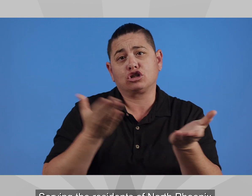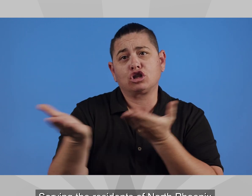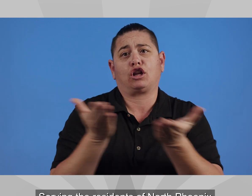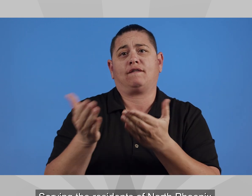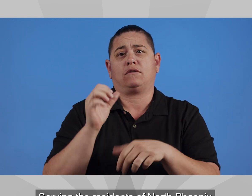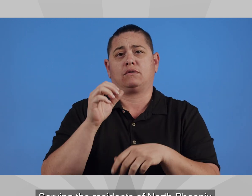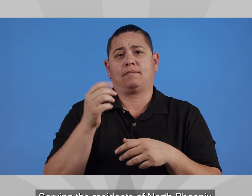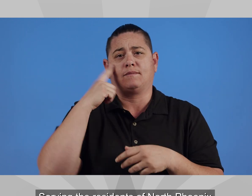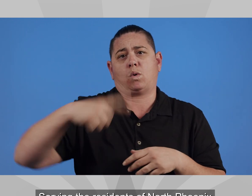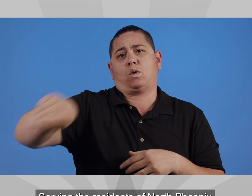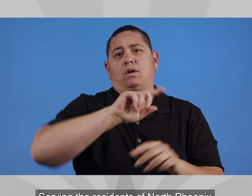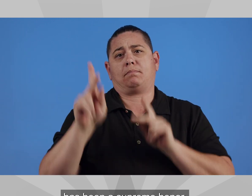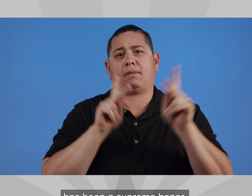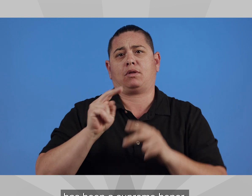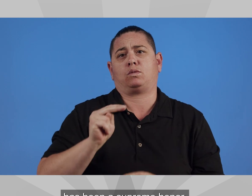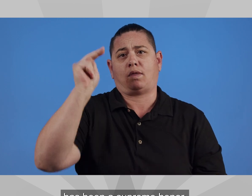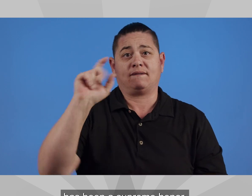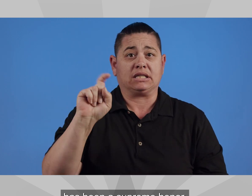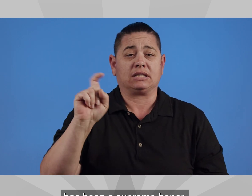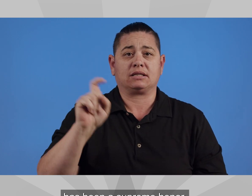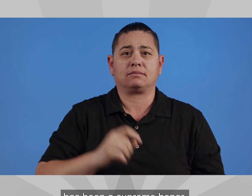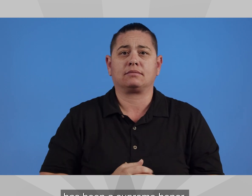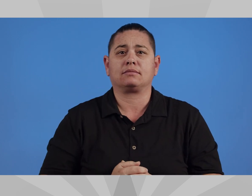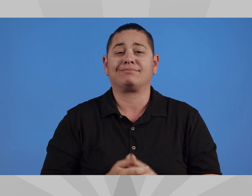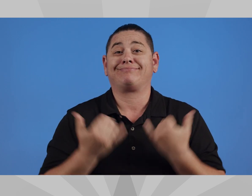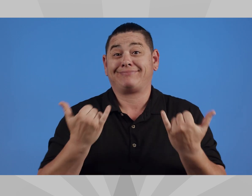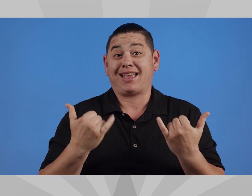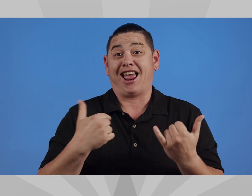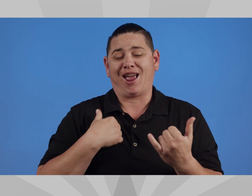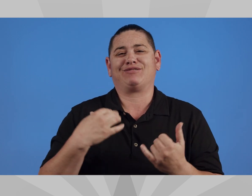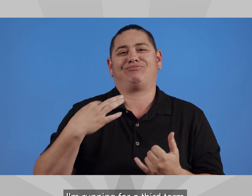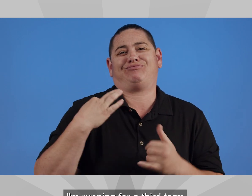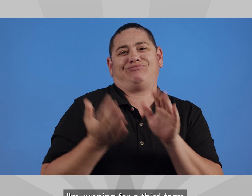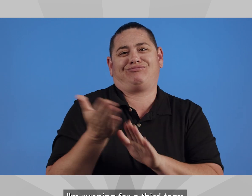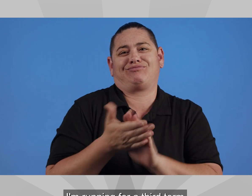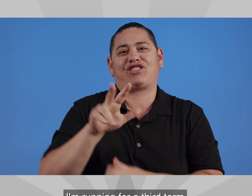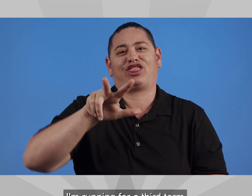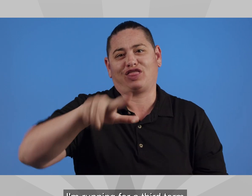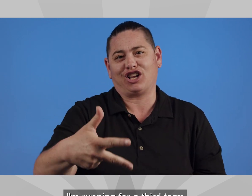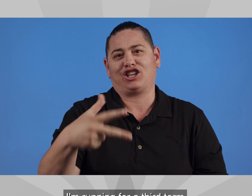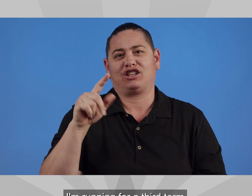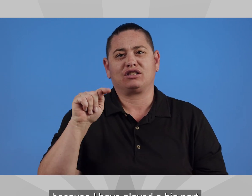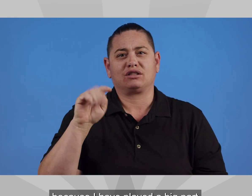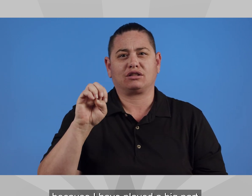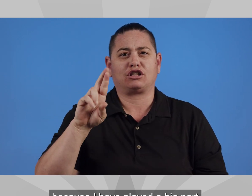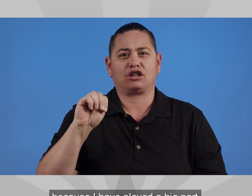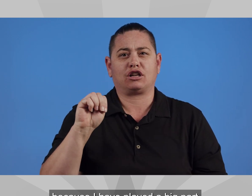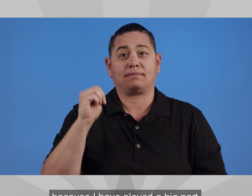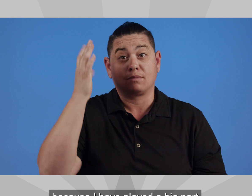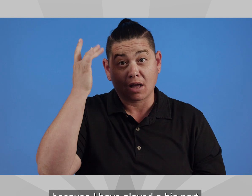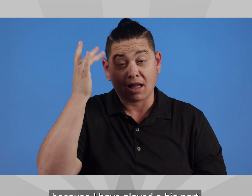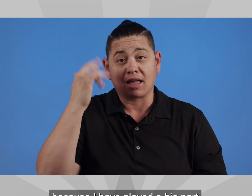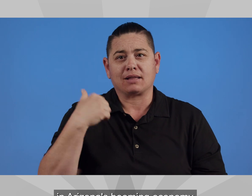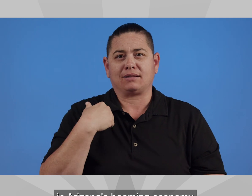Serving the residents of North Phoenix has been a supreme honor. I'm running for a third term because I